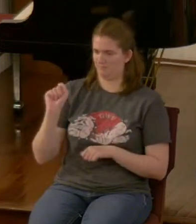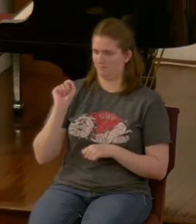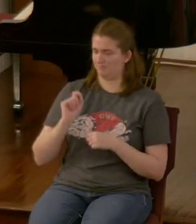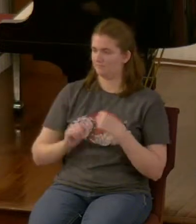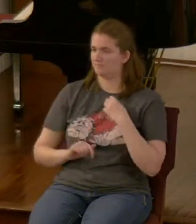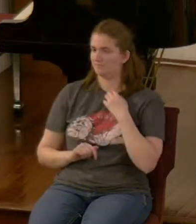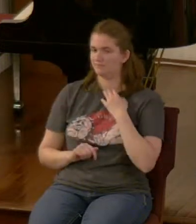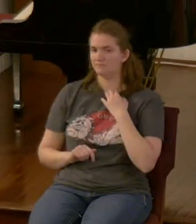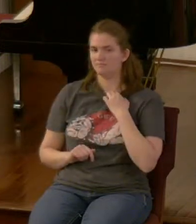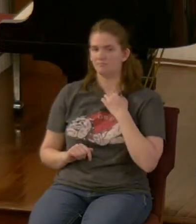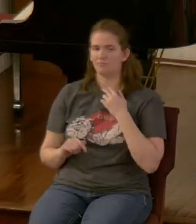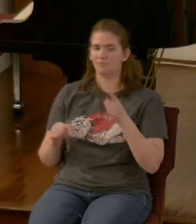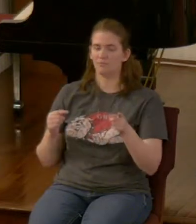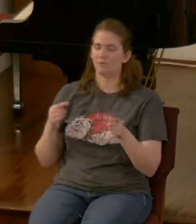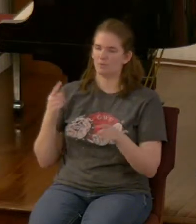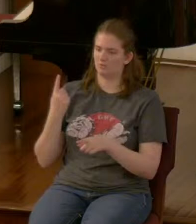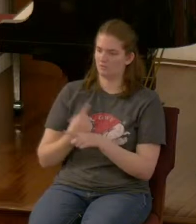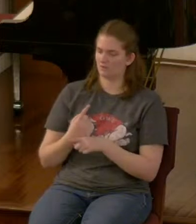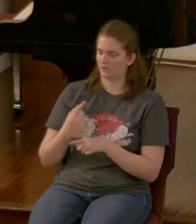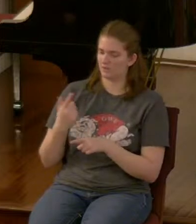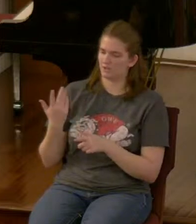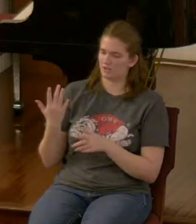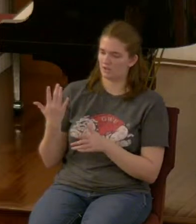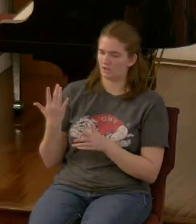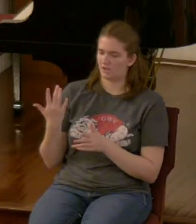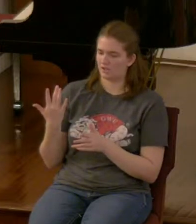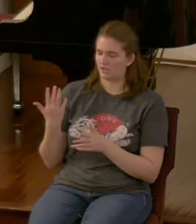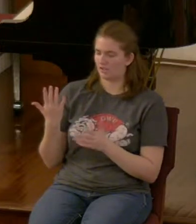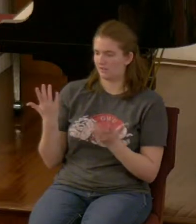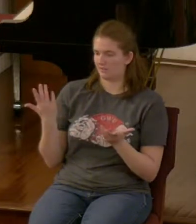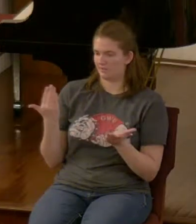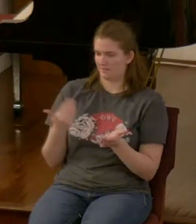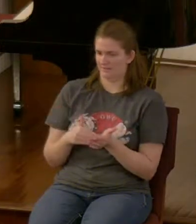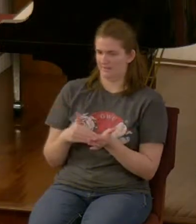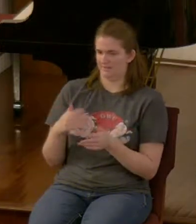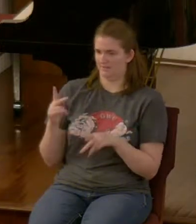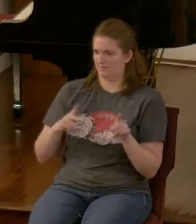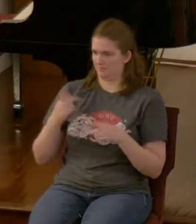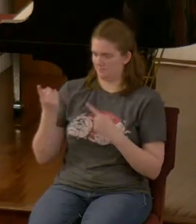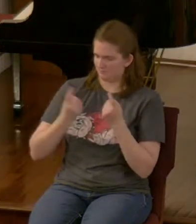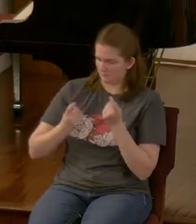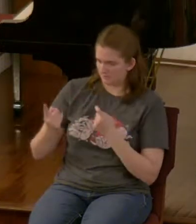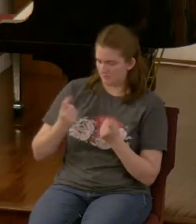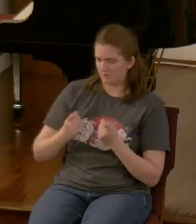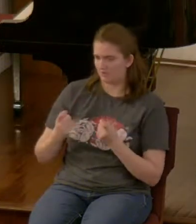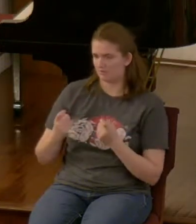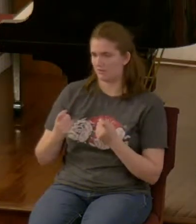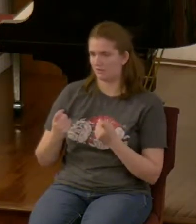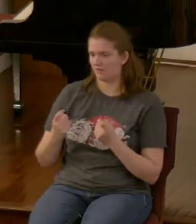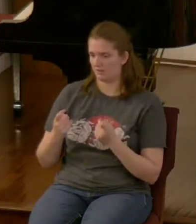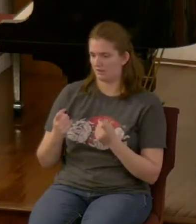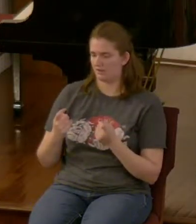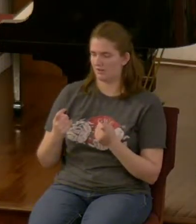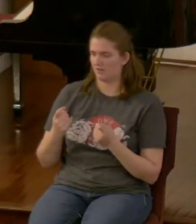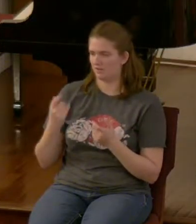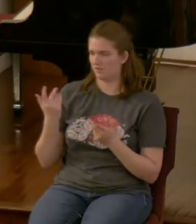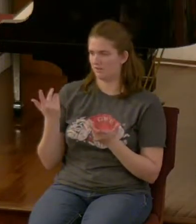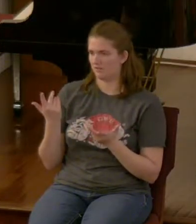right Celeste there's no point again people ask me all the time well what do you what do you think